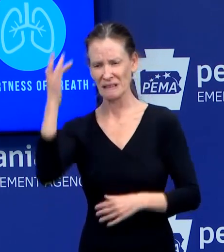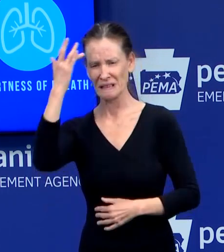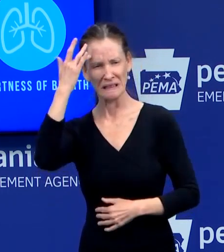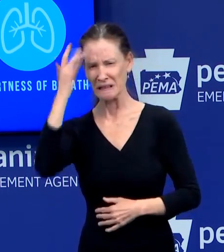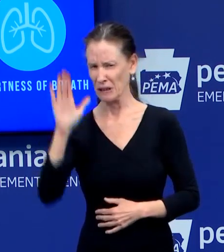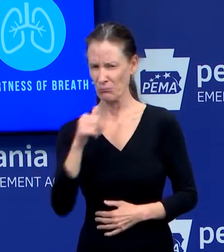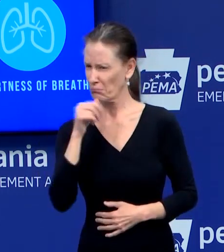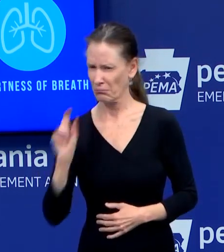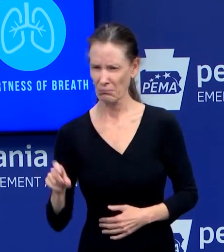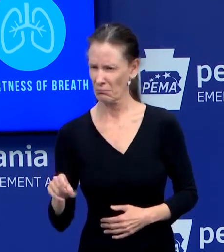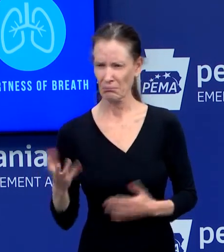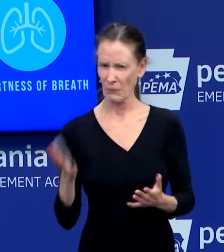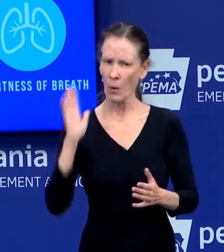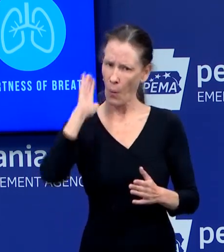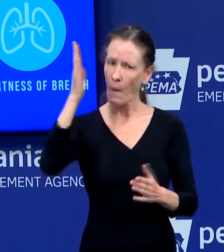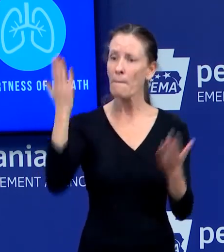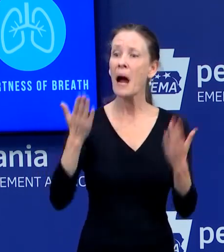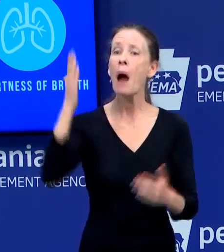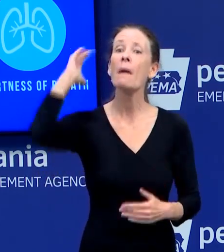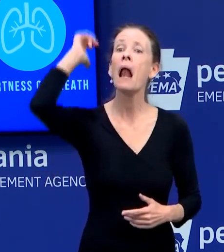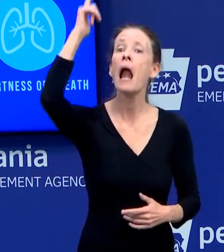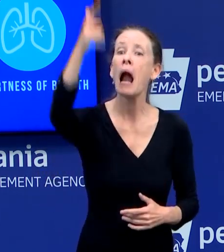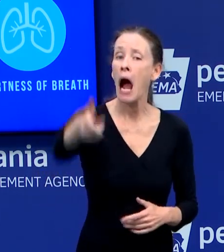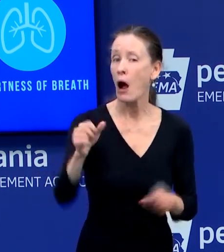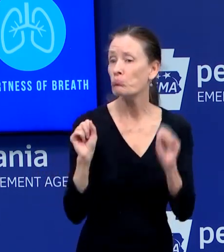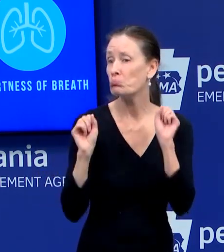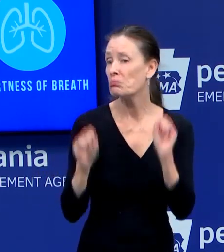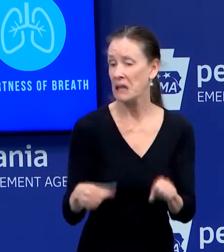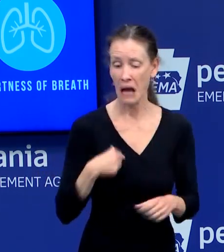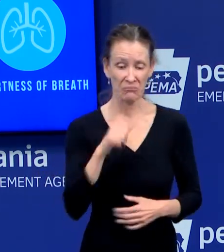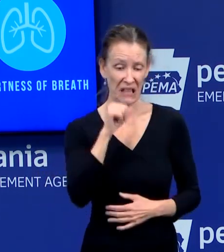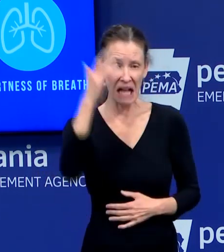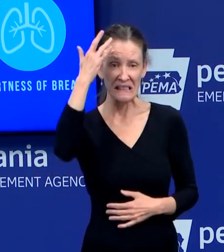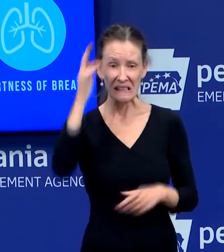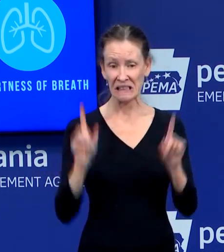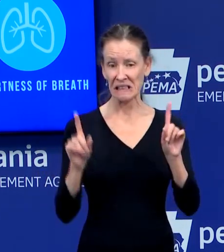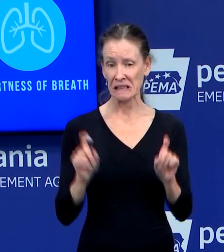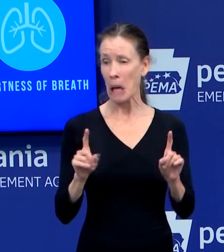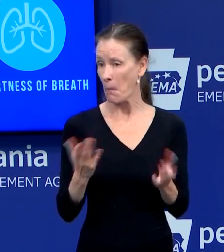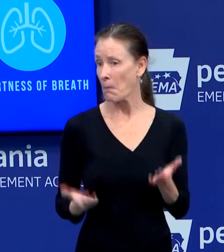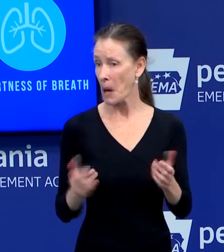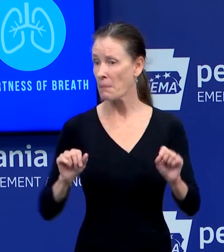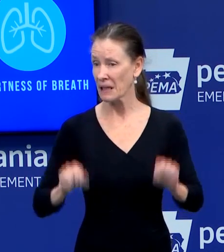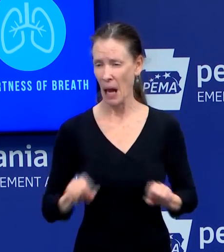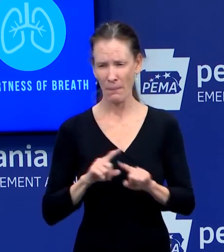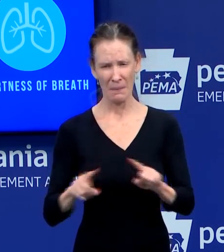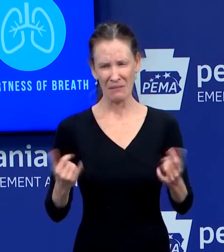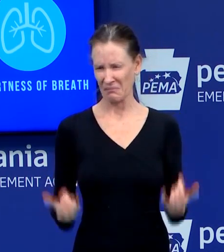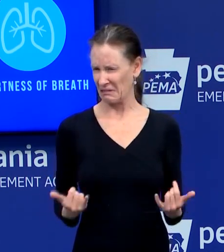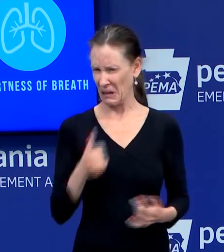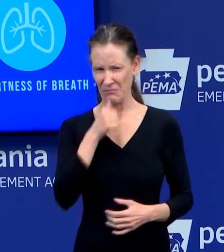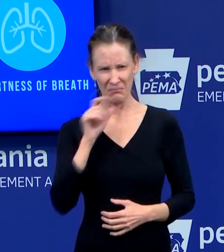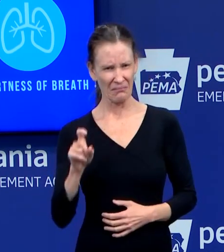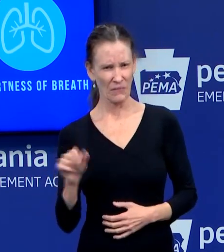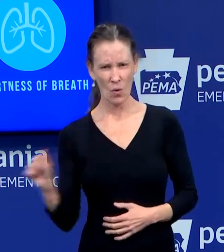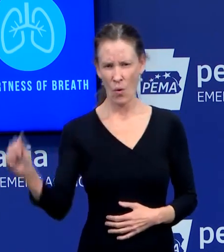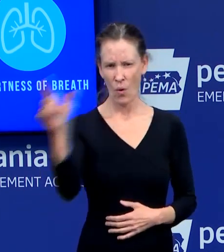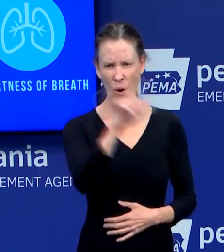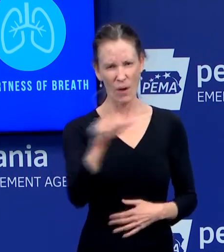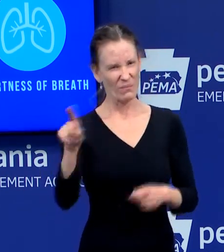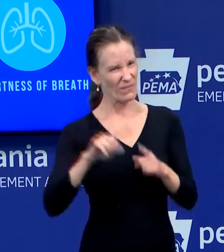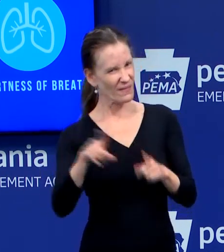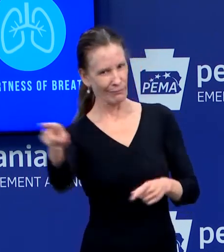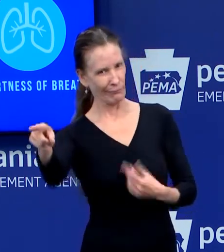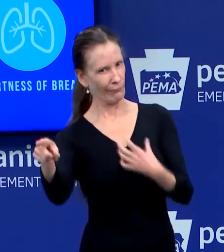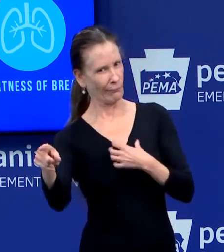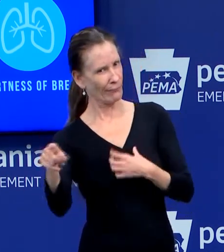to do that in the future. But you're not limited at this time because you already are limiting the number of tests that you're willing to do. Do you see what I'm saying? Yeah,